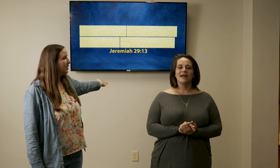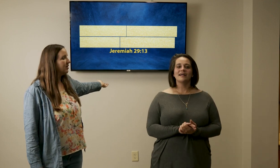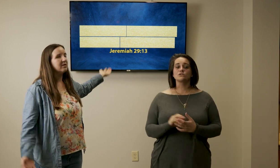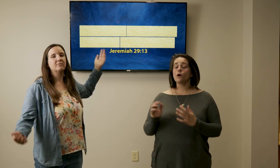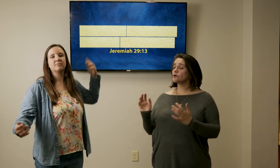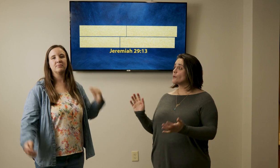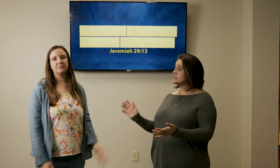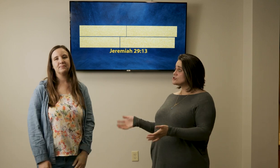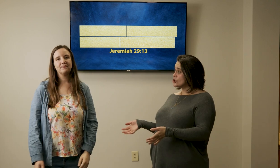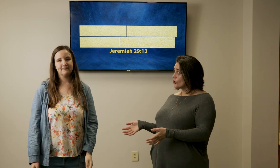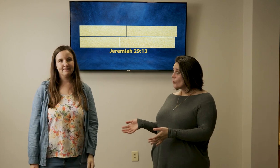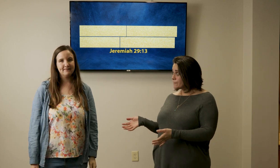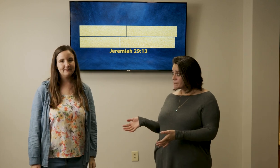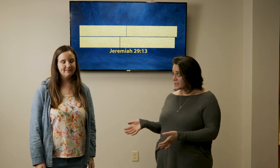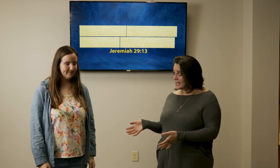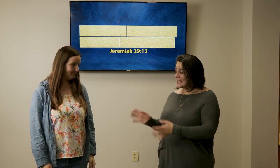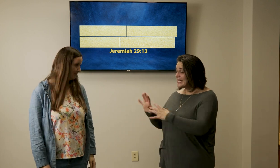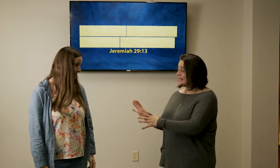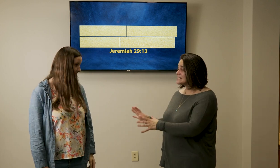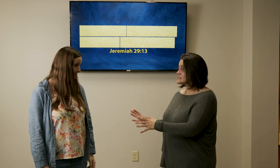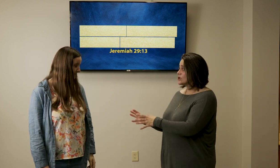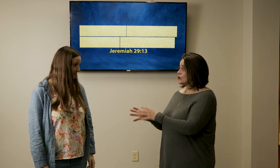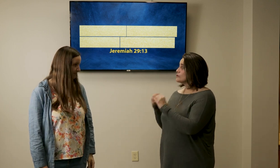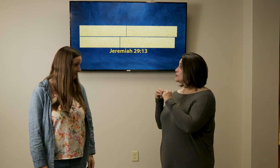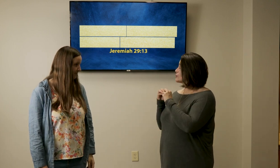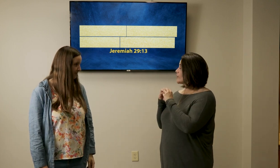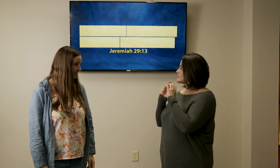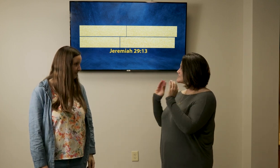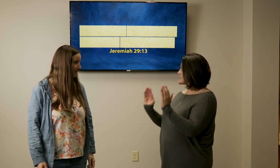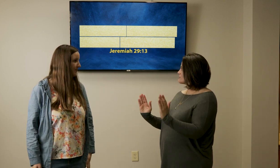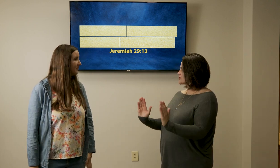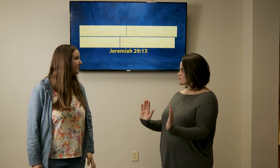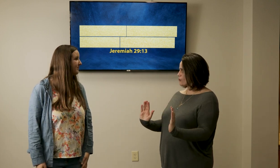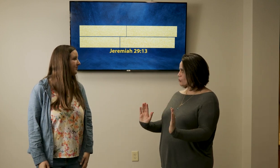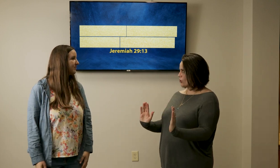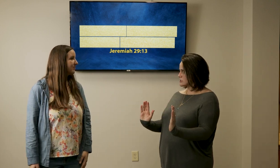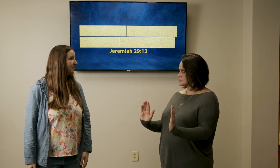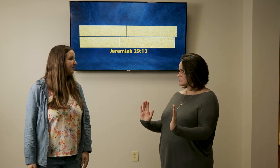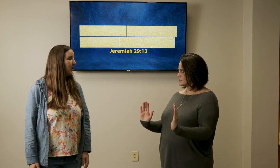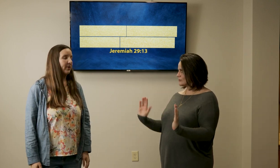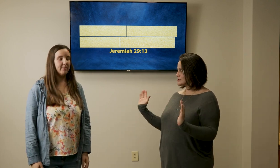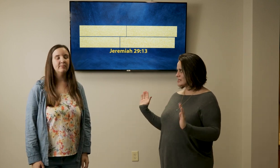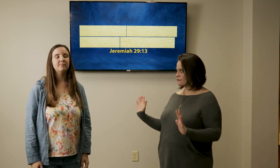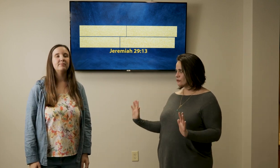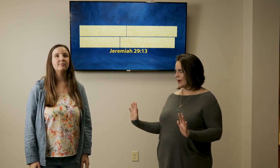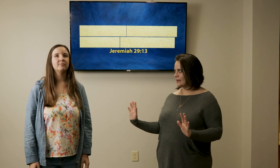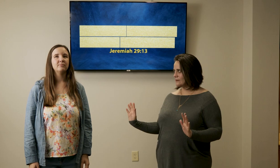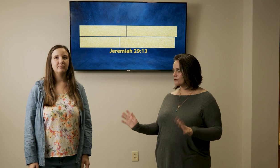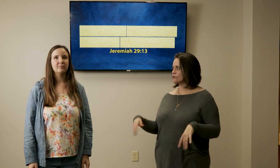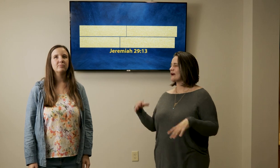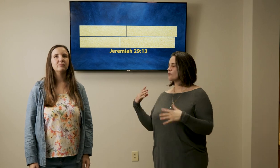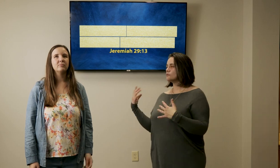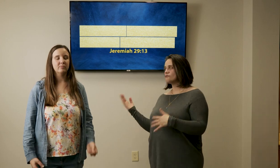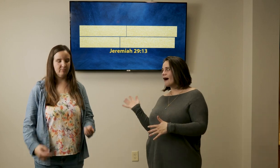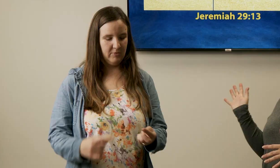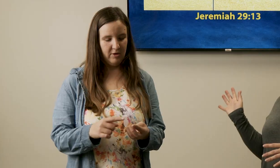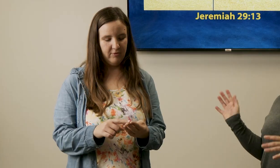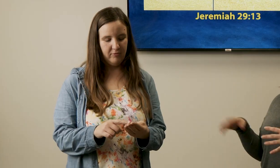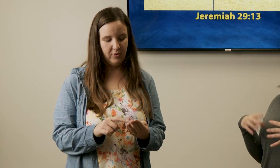yeah so what we're going to do is you're going to say the first four words okay see if you're right and then if you're right move on we'll keep